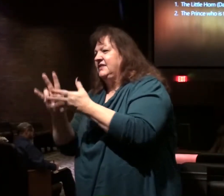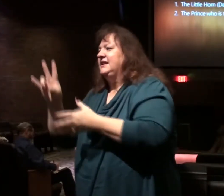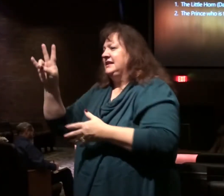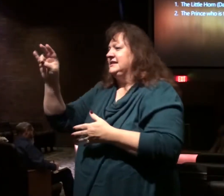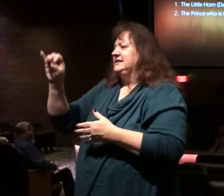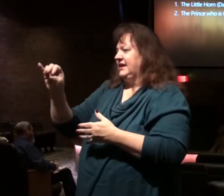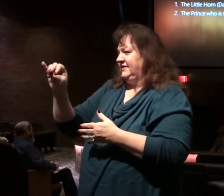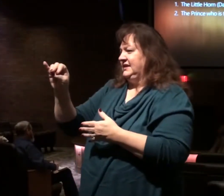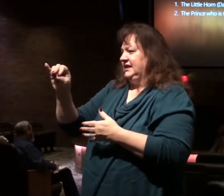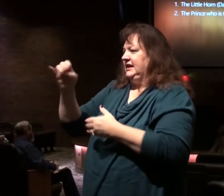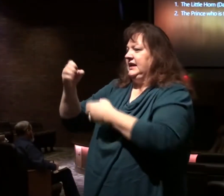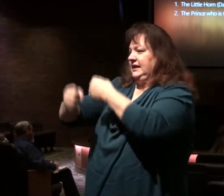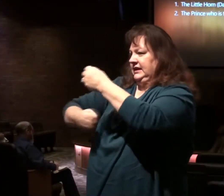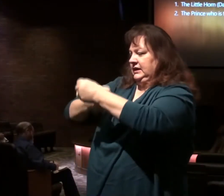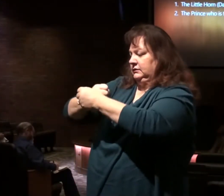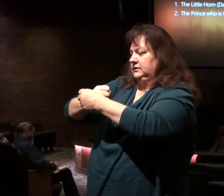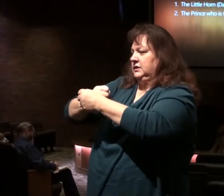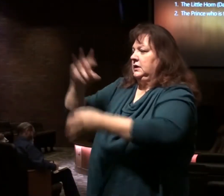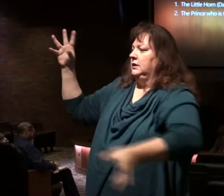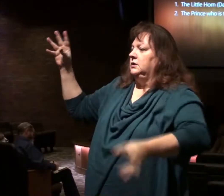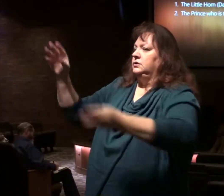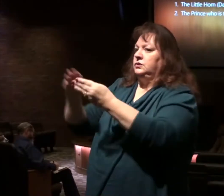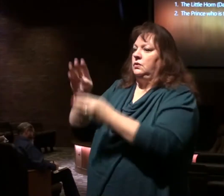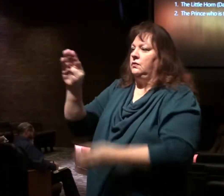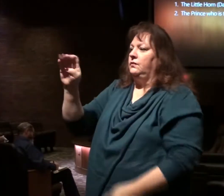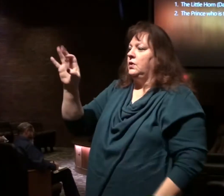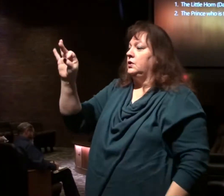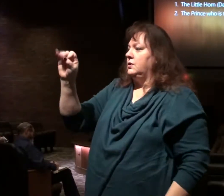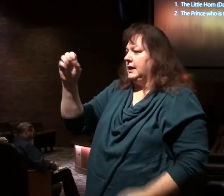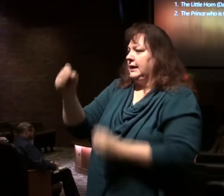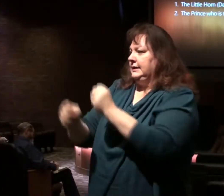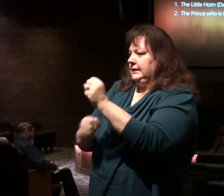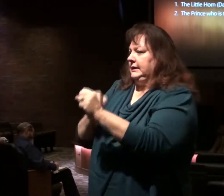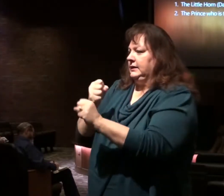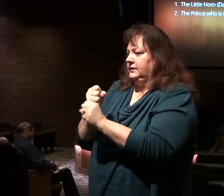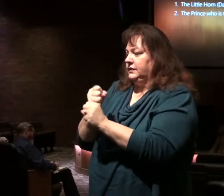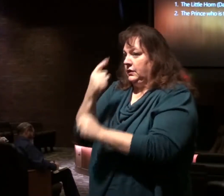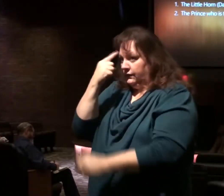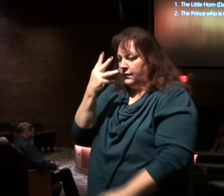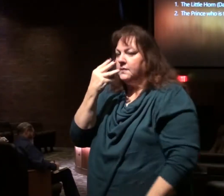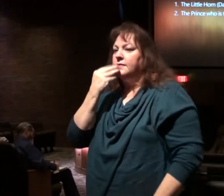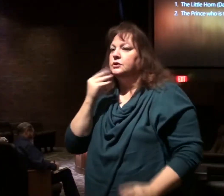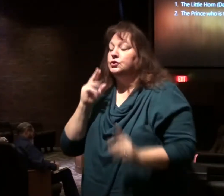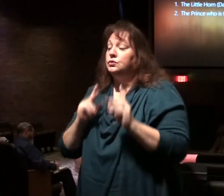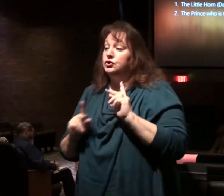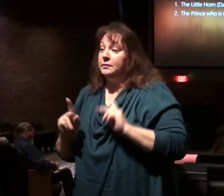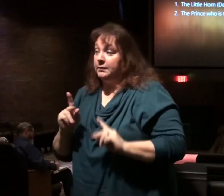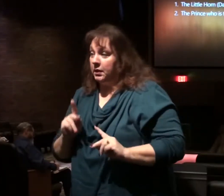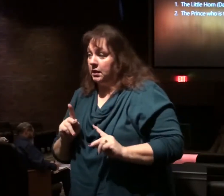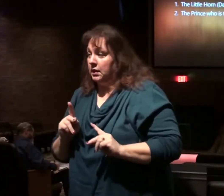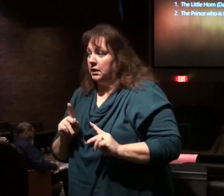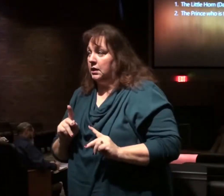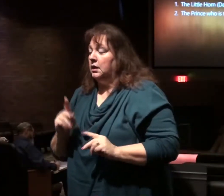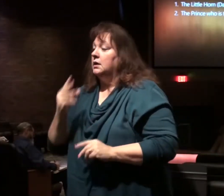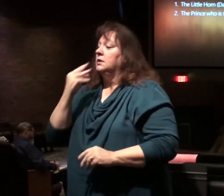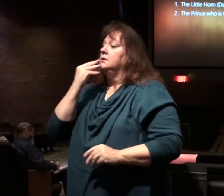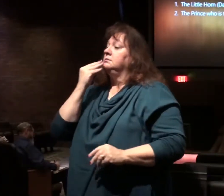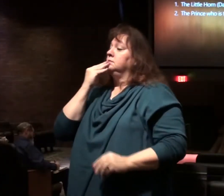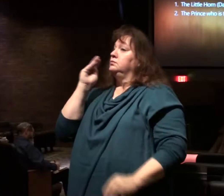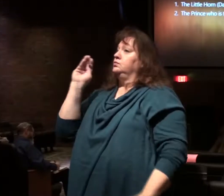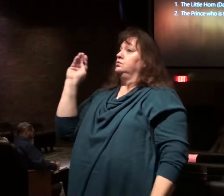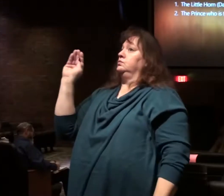weeks. Weeks of years. 409 years. Decreed for the Jewish people. And Jerusalem.